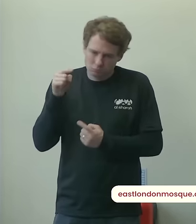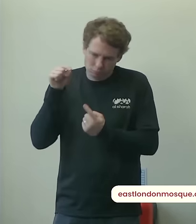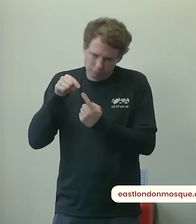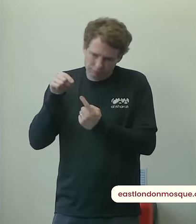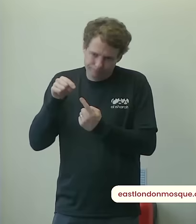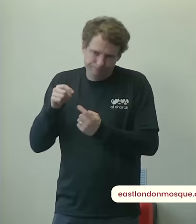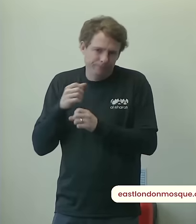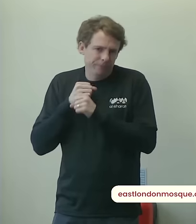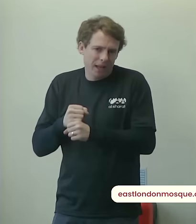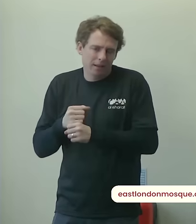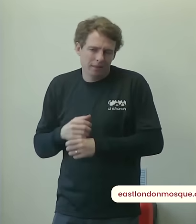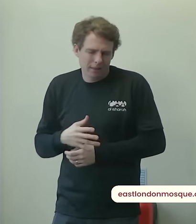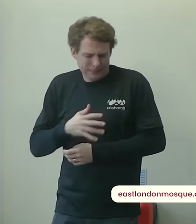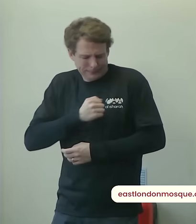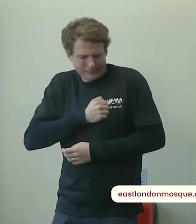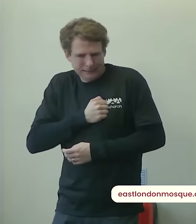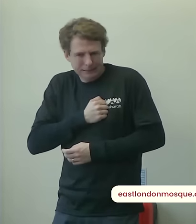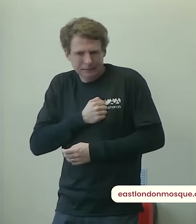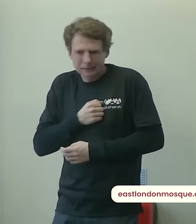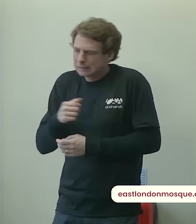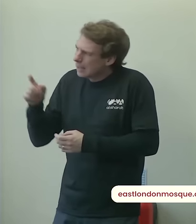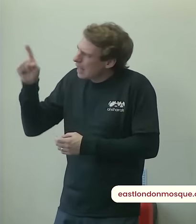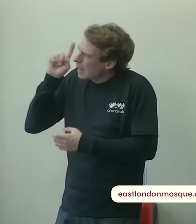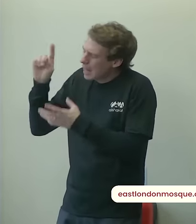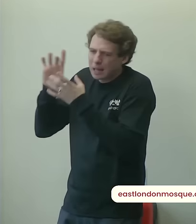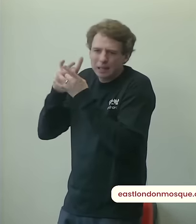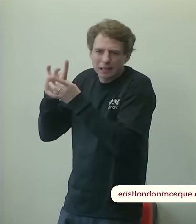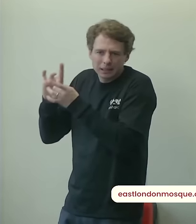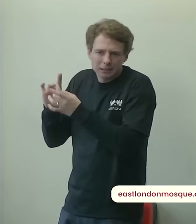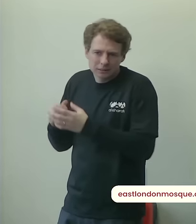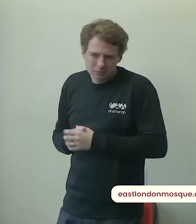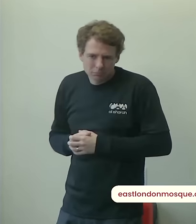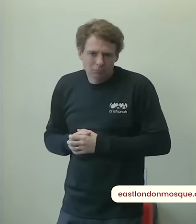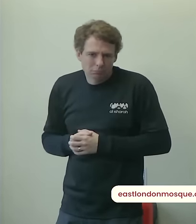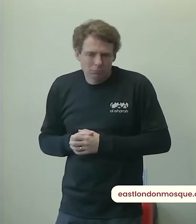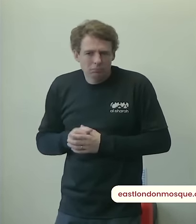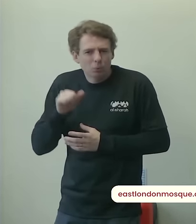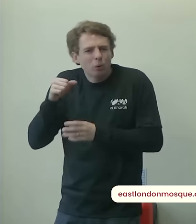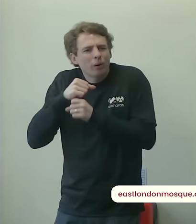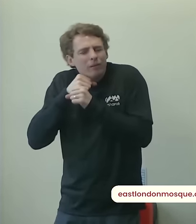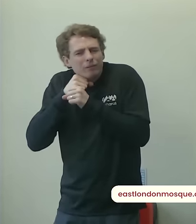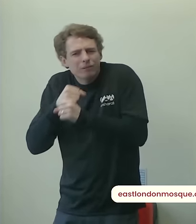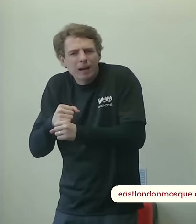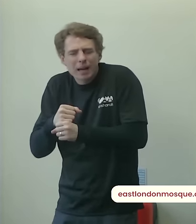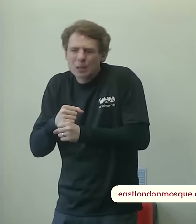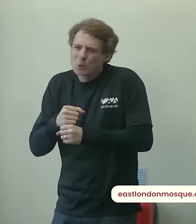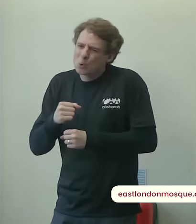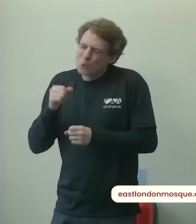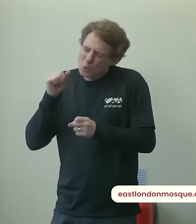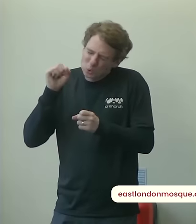our deen our connection with you oh allah deen is the most important thing if i have a connection with allah